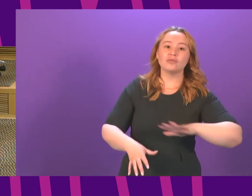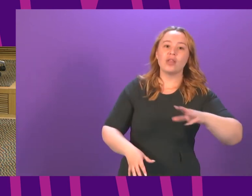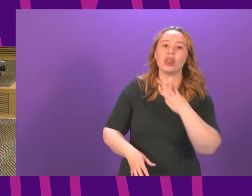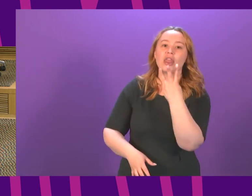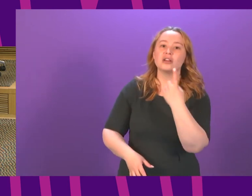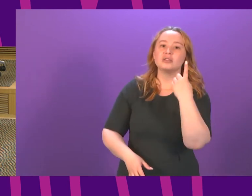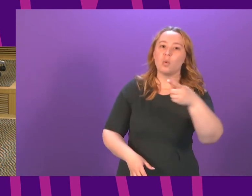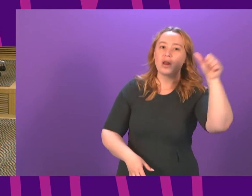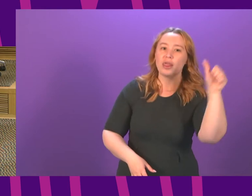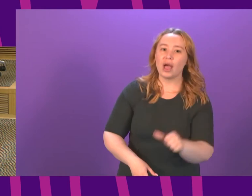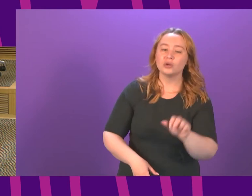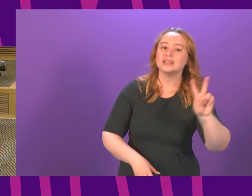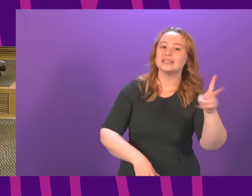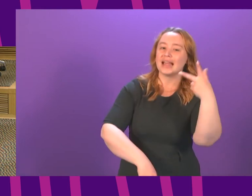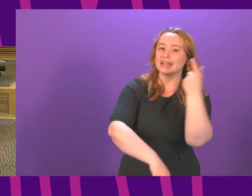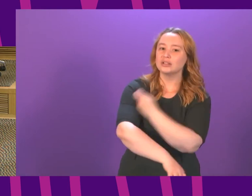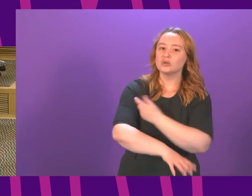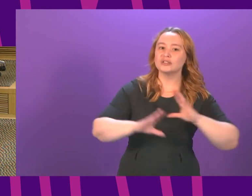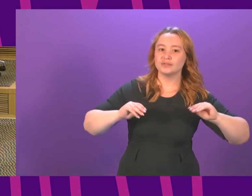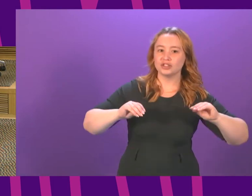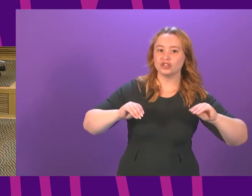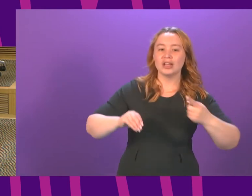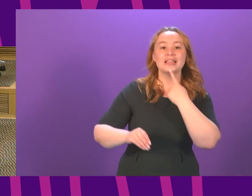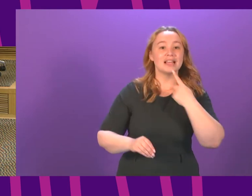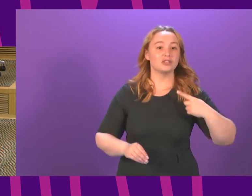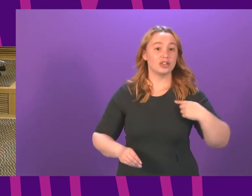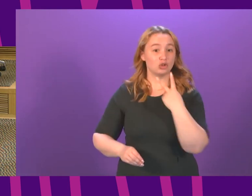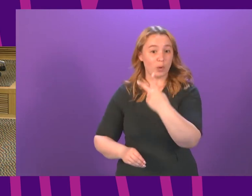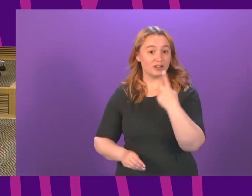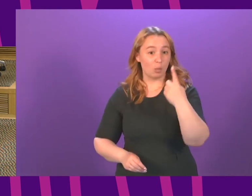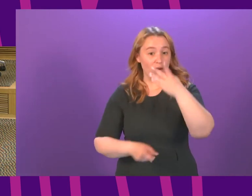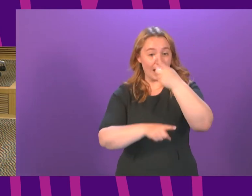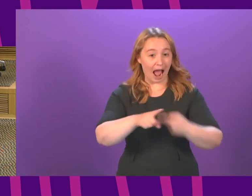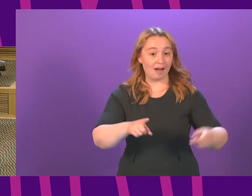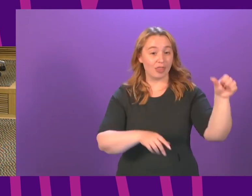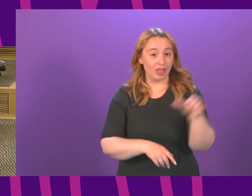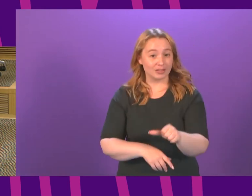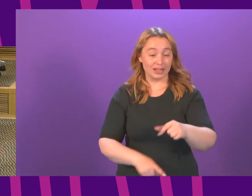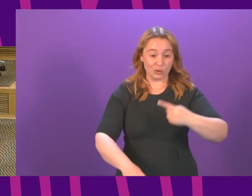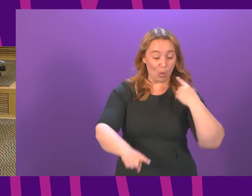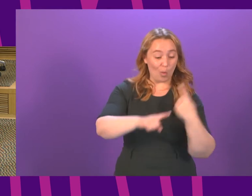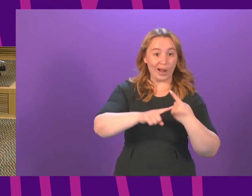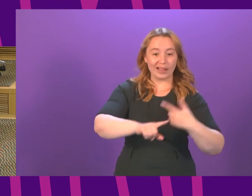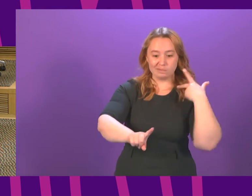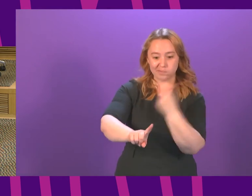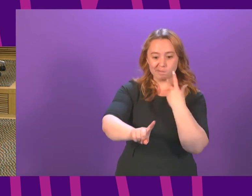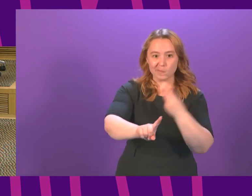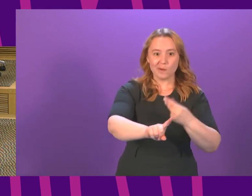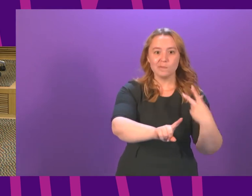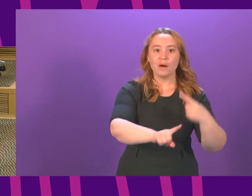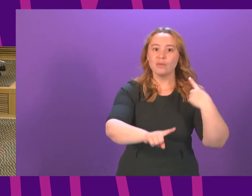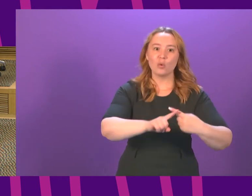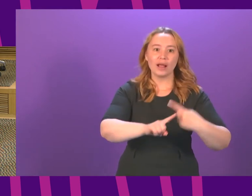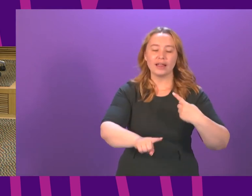,000 second doses yesterday that was 21,500 so we are speeding up on vaccination and